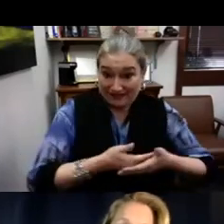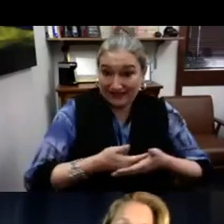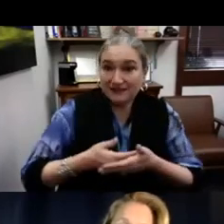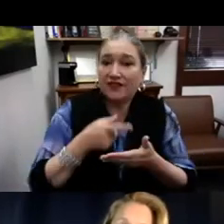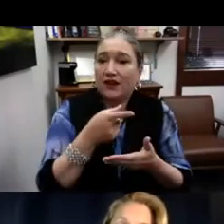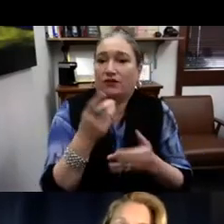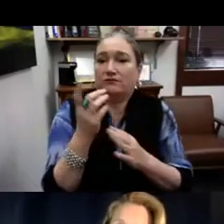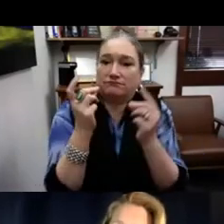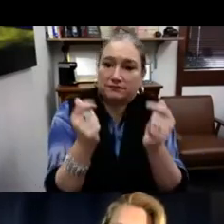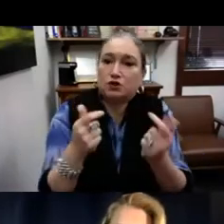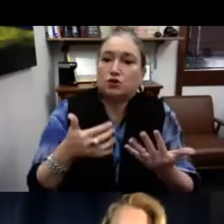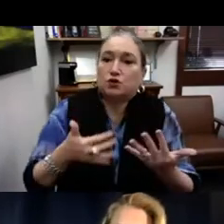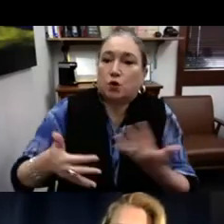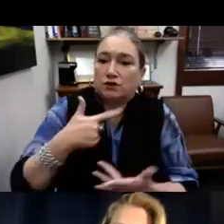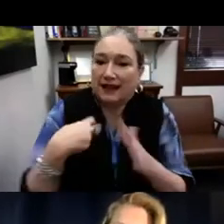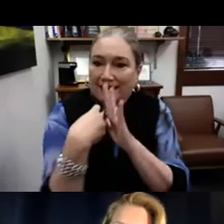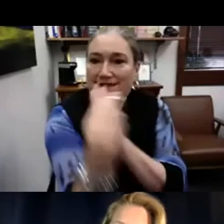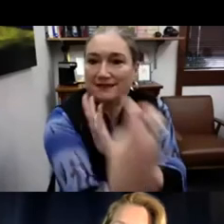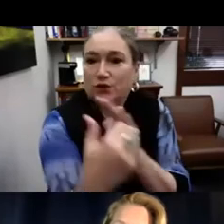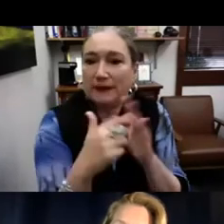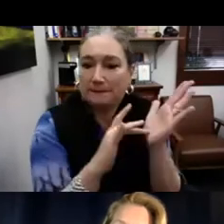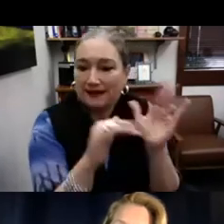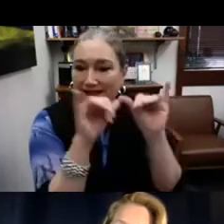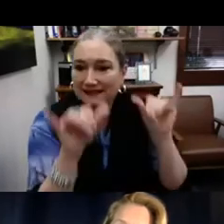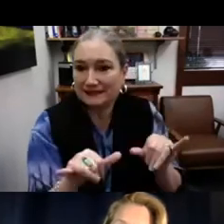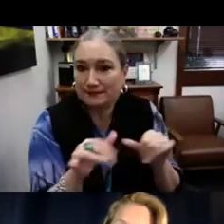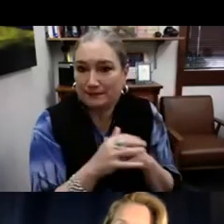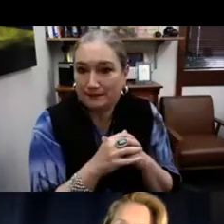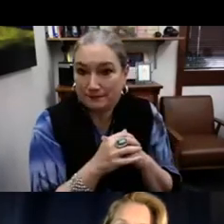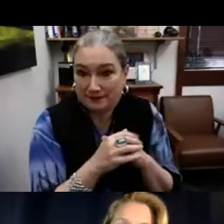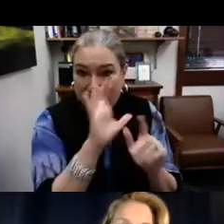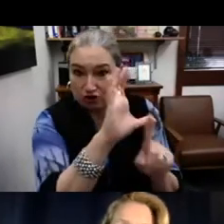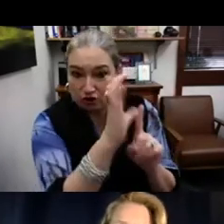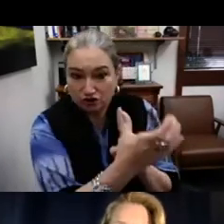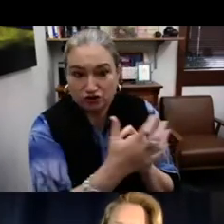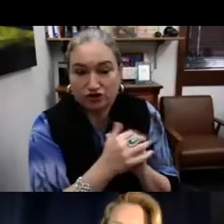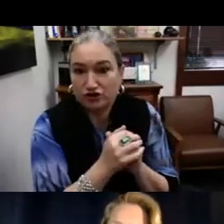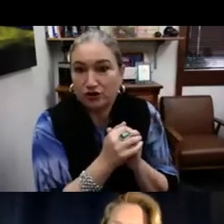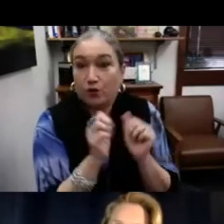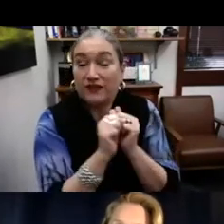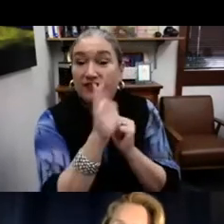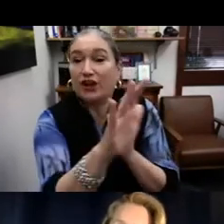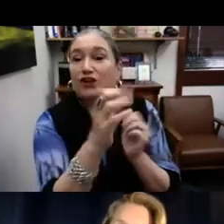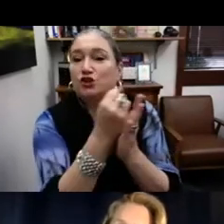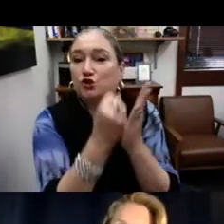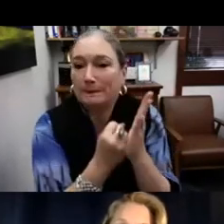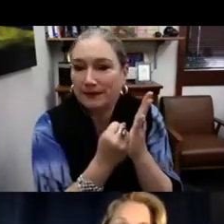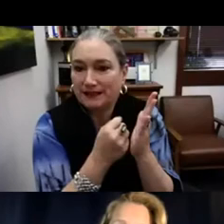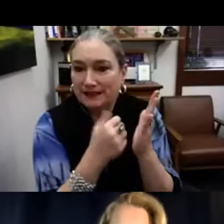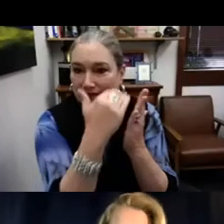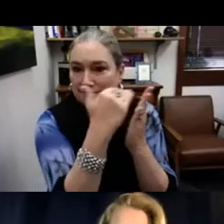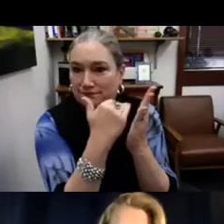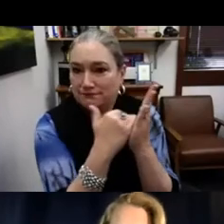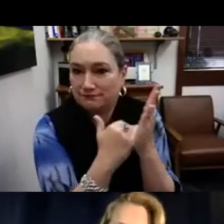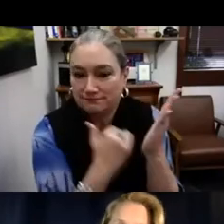Now, families with infants who are immediately socialized into the medical system, into